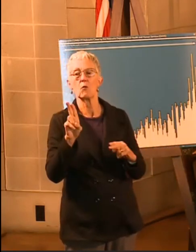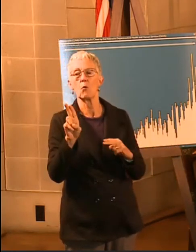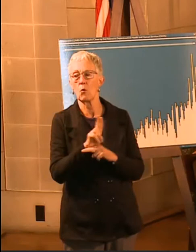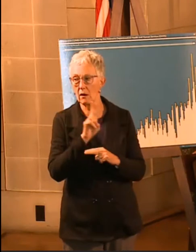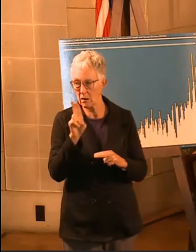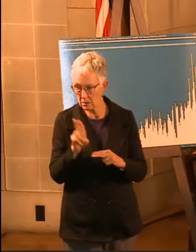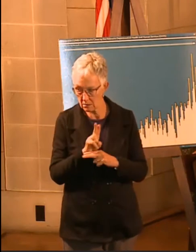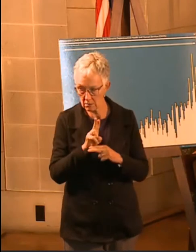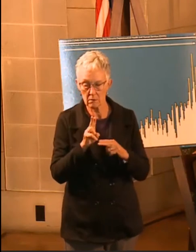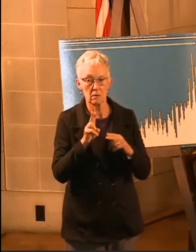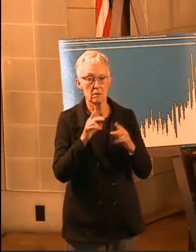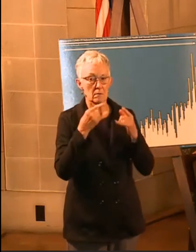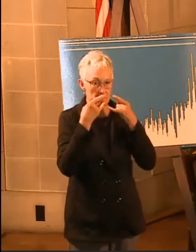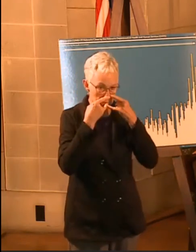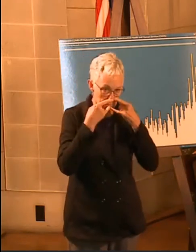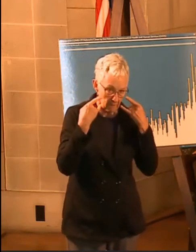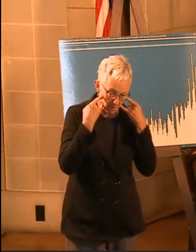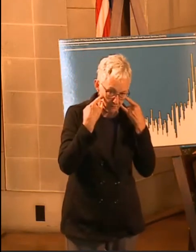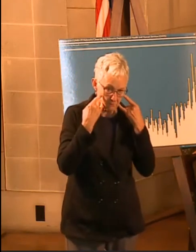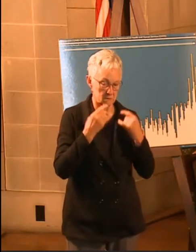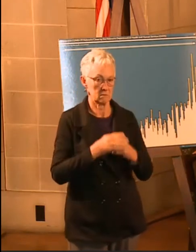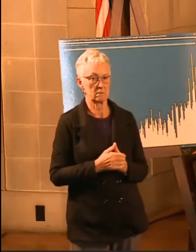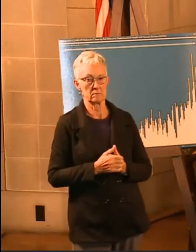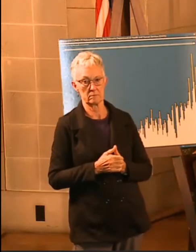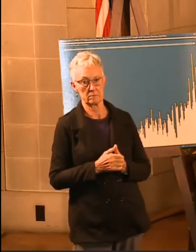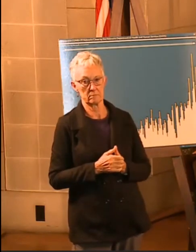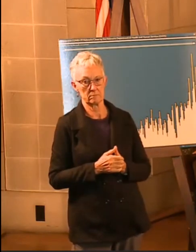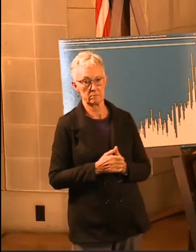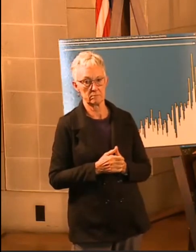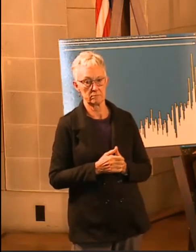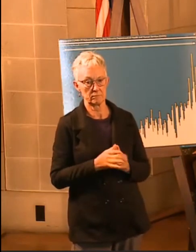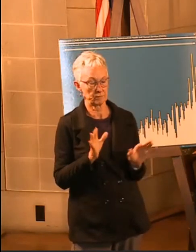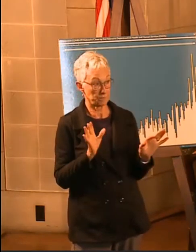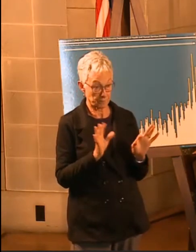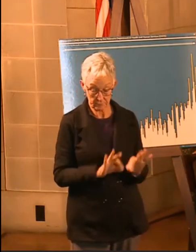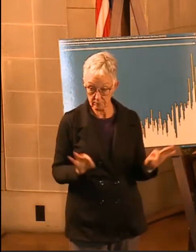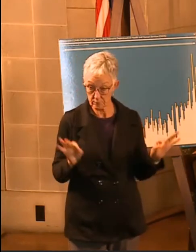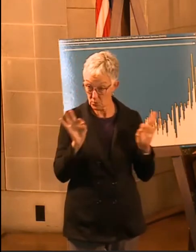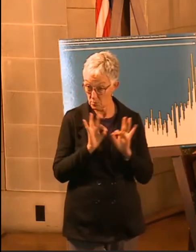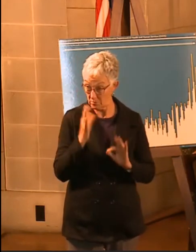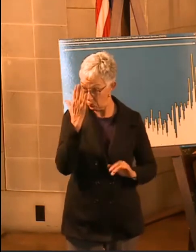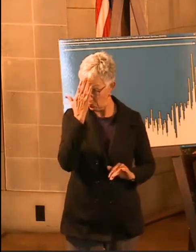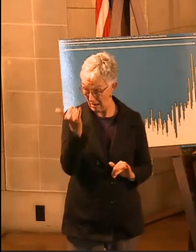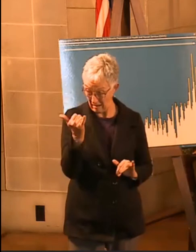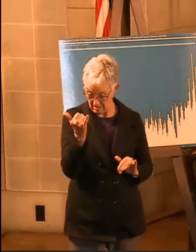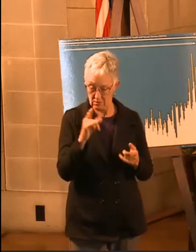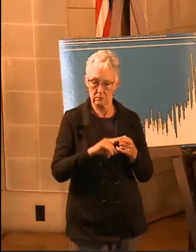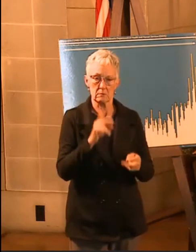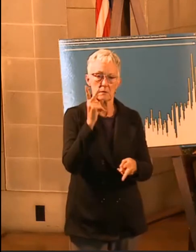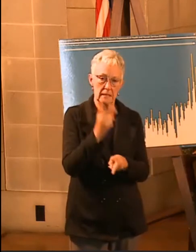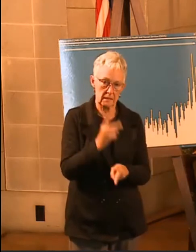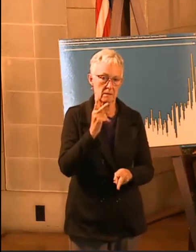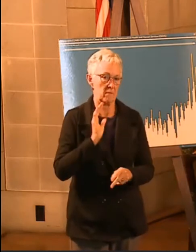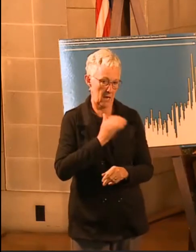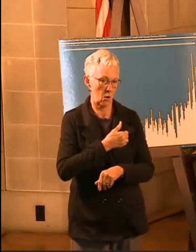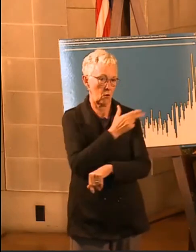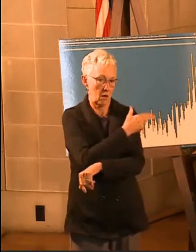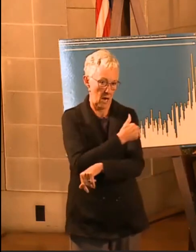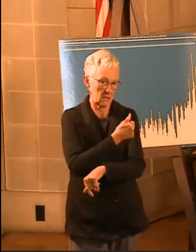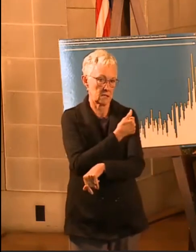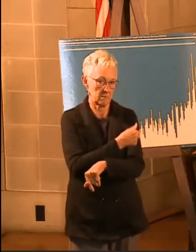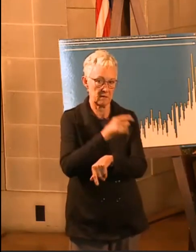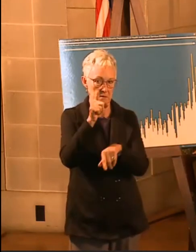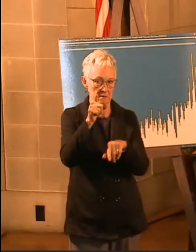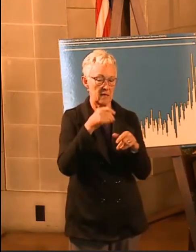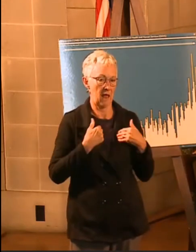Now, this is important because we want to make sure that we're slowing the spread of the virus to preserve our hospital system, but also to protect